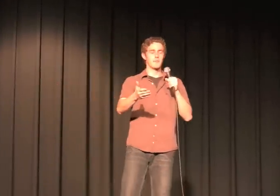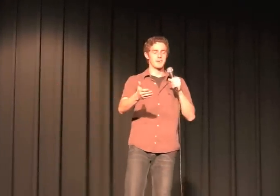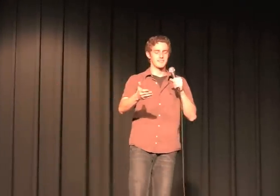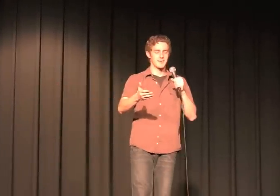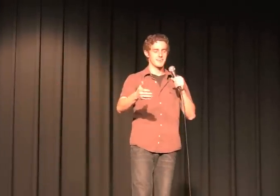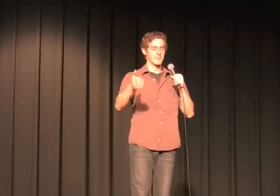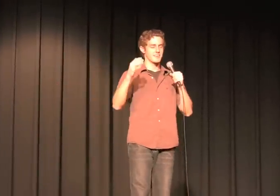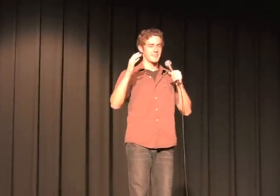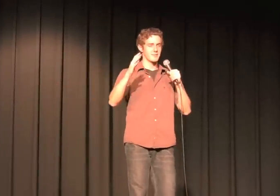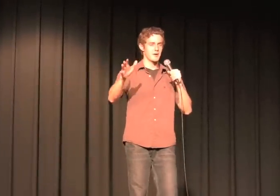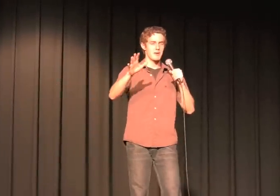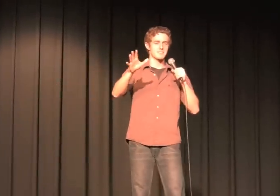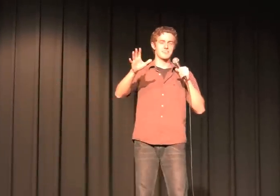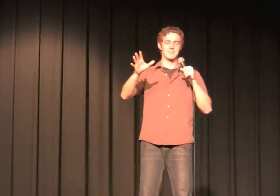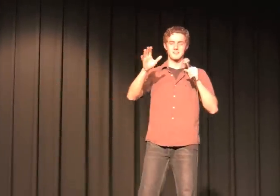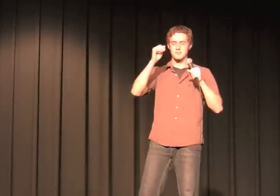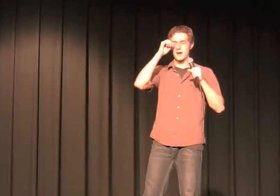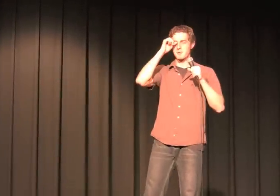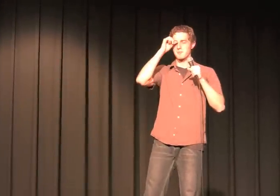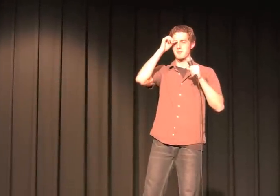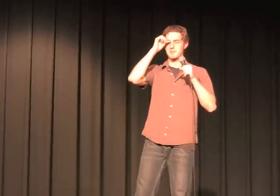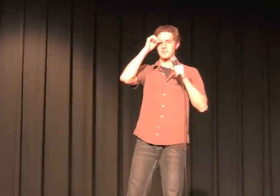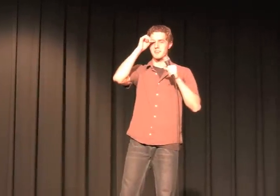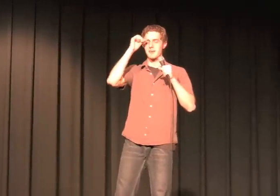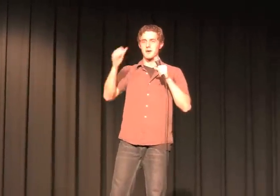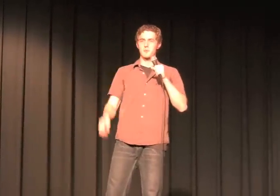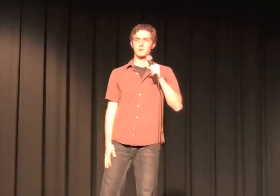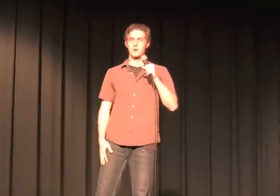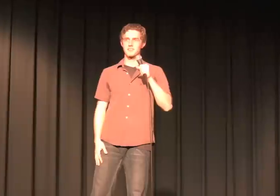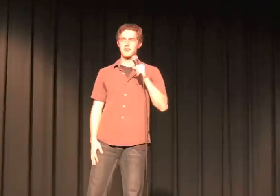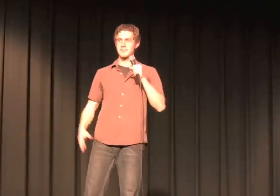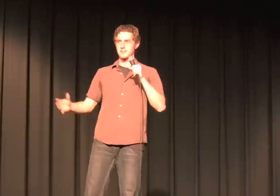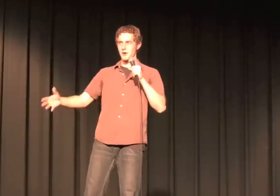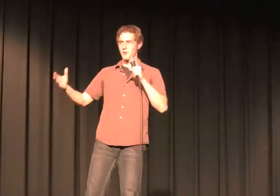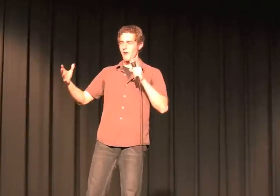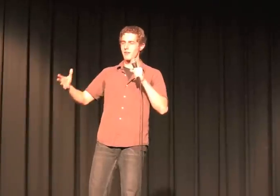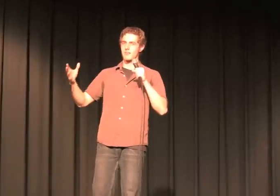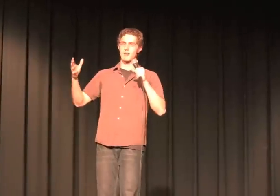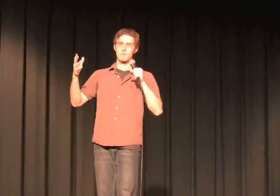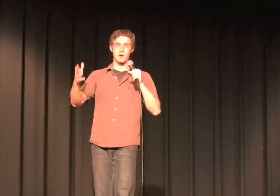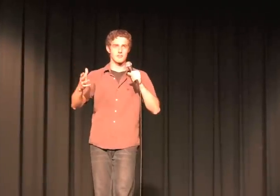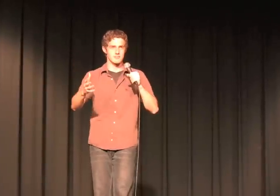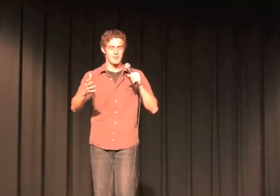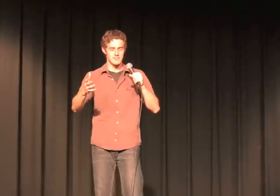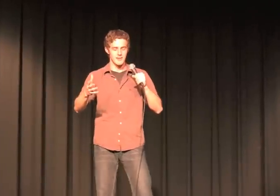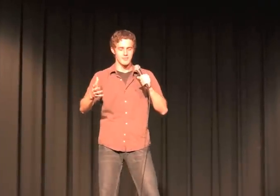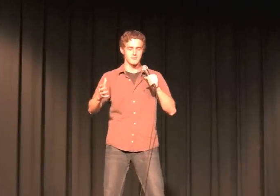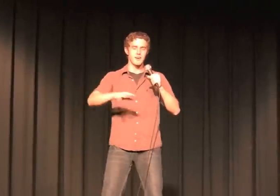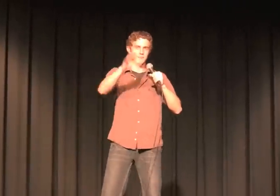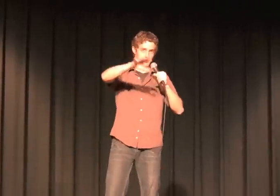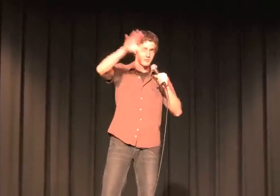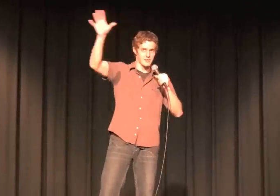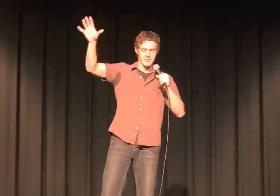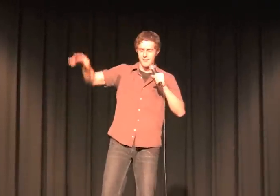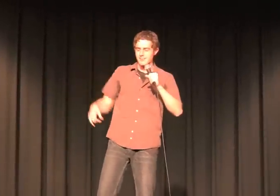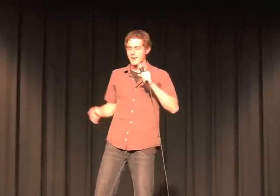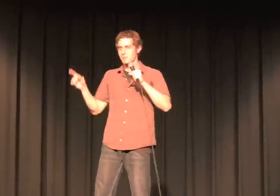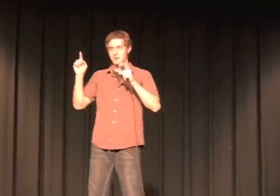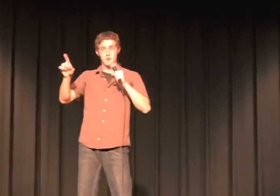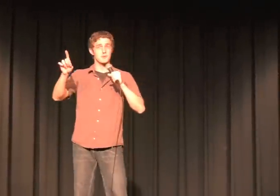about an amazing thing that just happened to me recently, which was getting to go on America's Got Talent. Not completely on it yet, but going